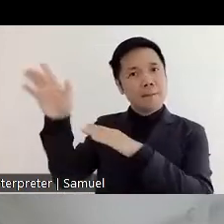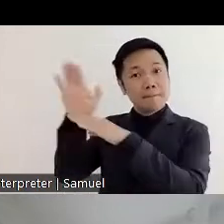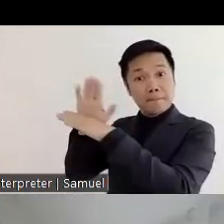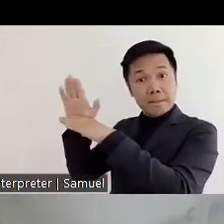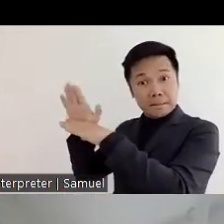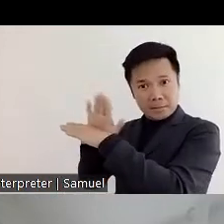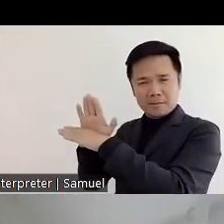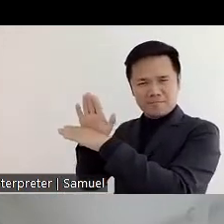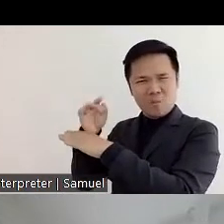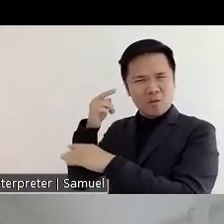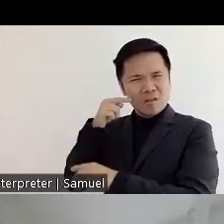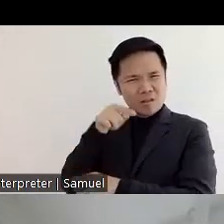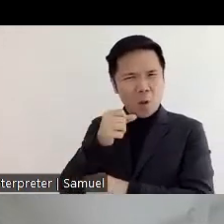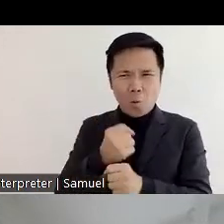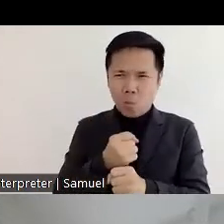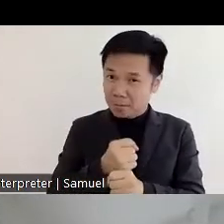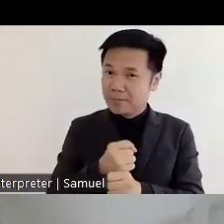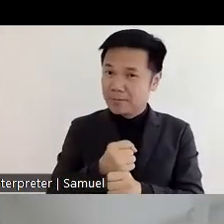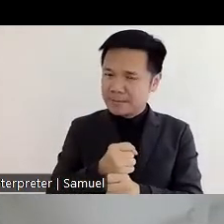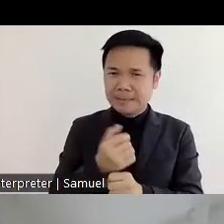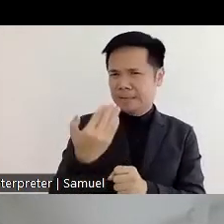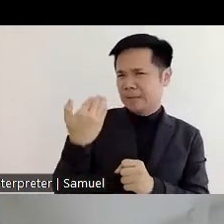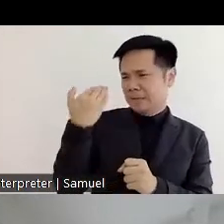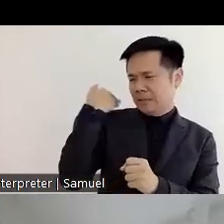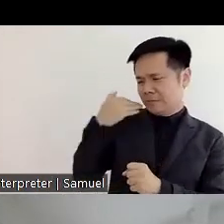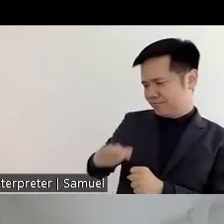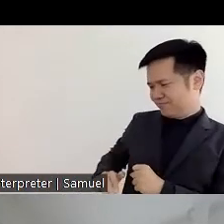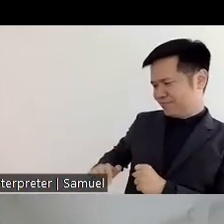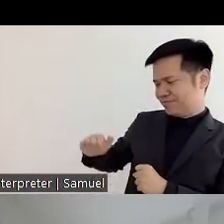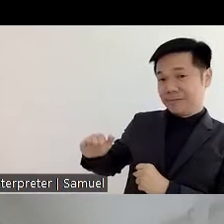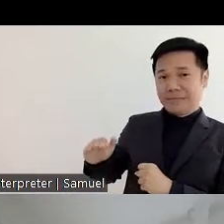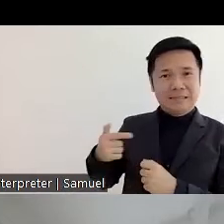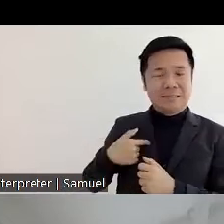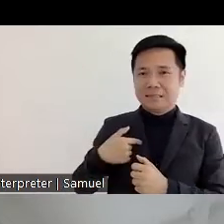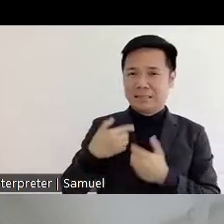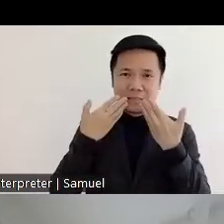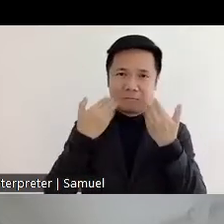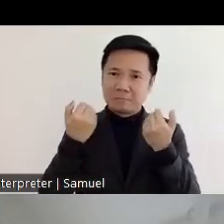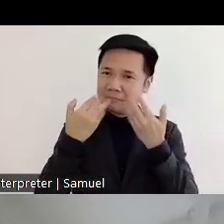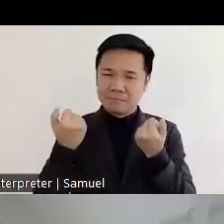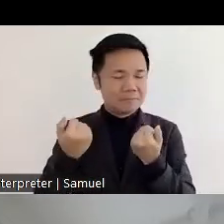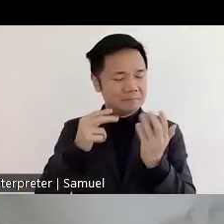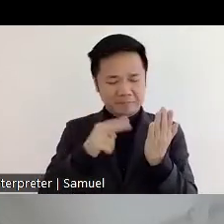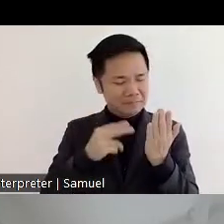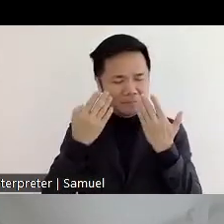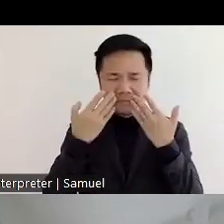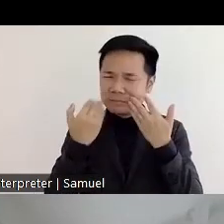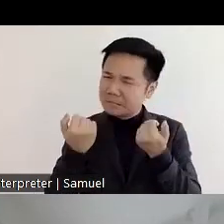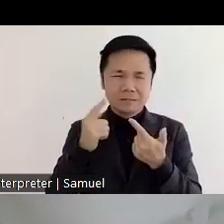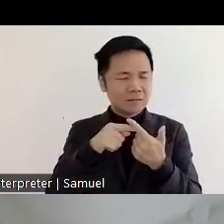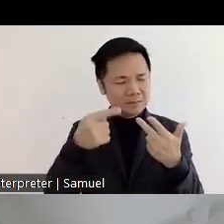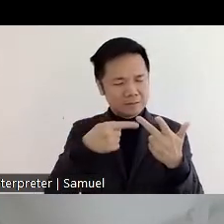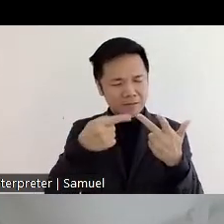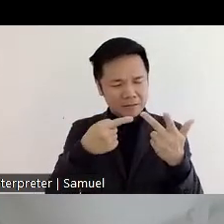less education and being cut off from markets. English, digital literacy, soft skills, life skills,